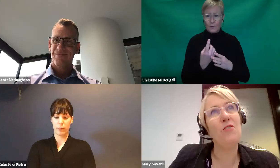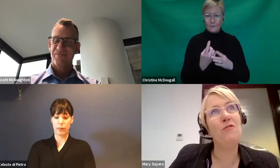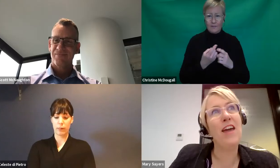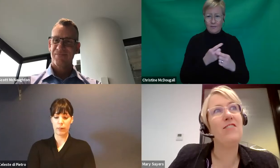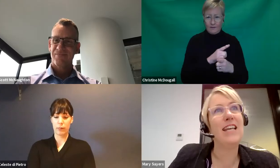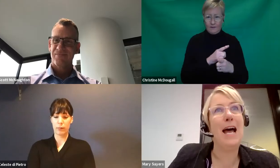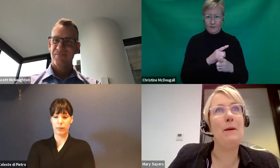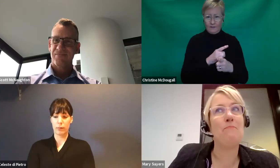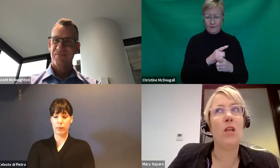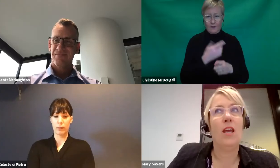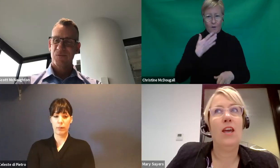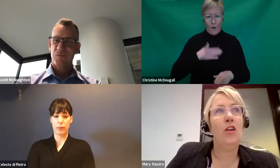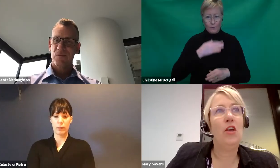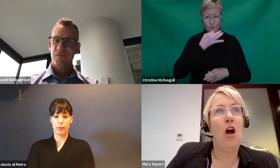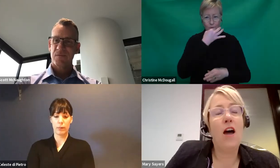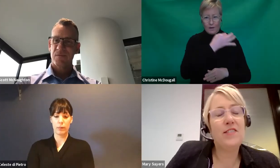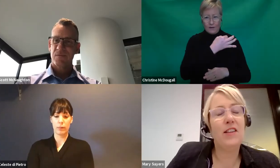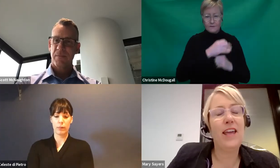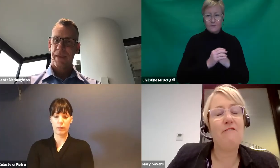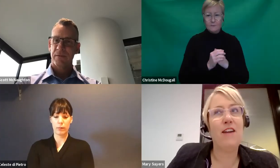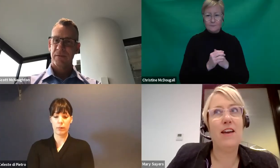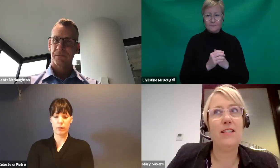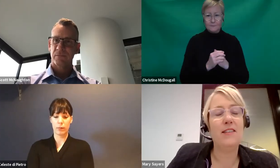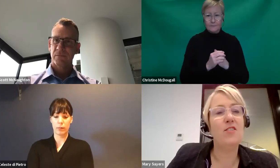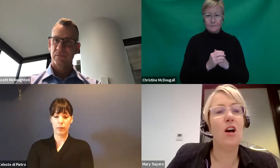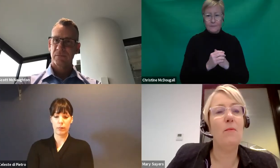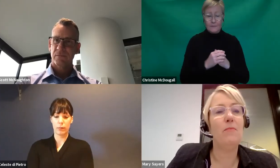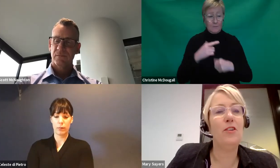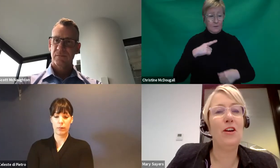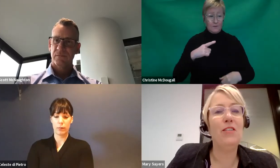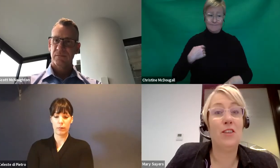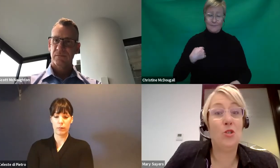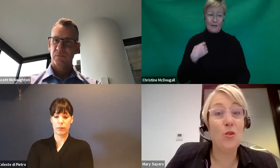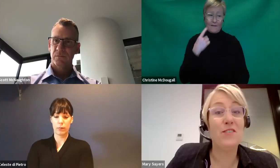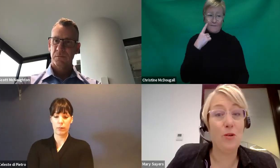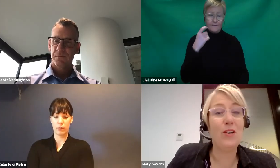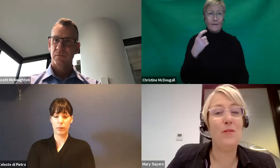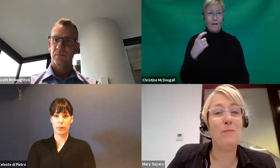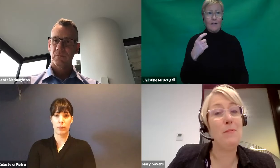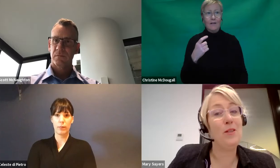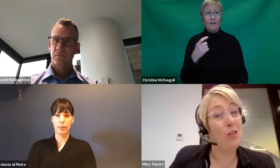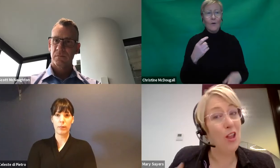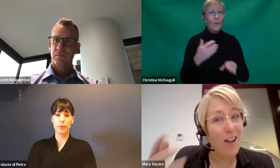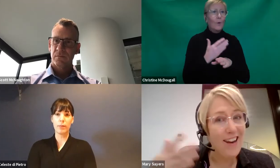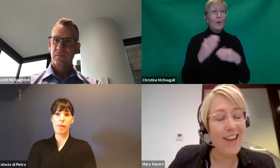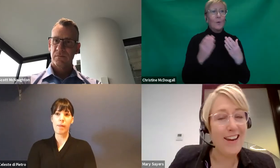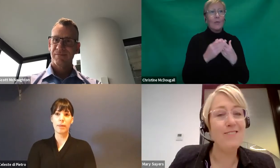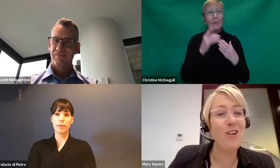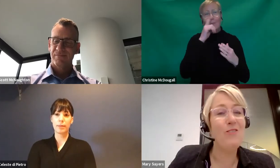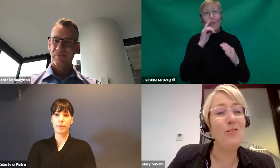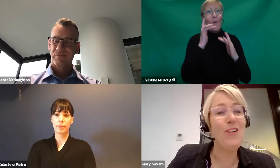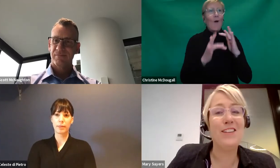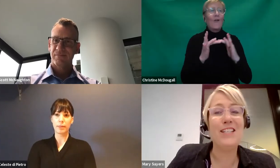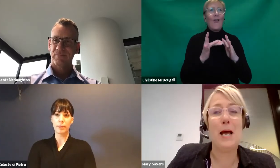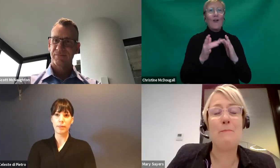what have you found, I certainly have found in this time, you know, the joys of working with people online. And